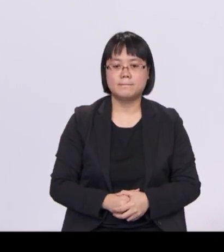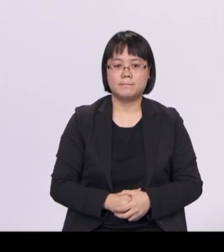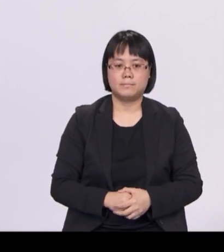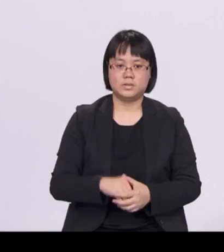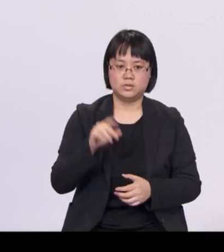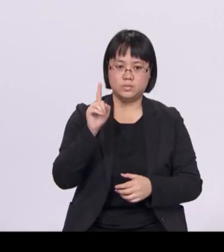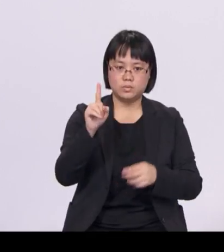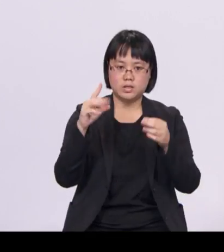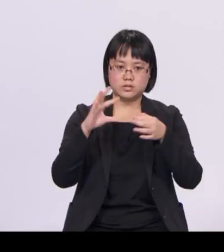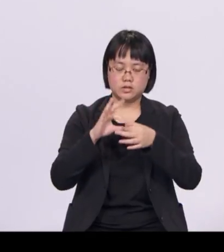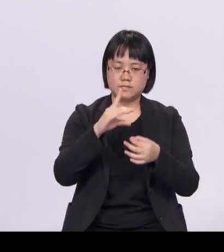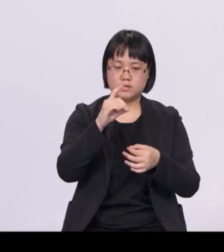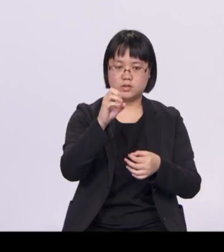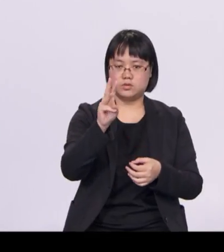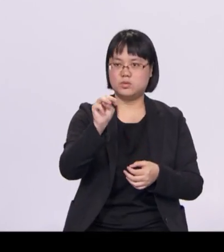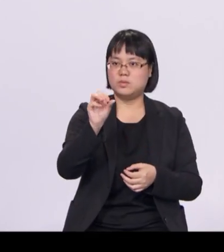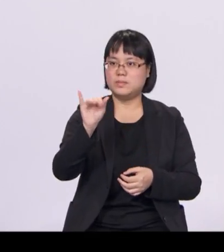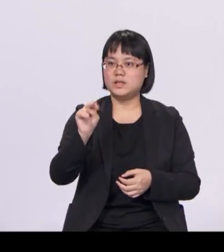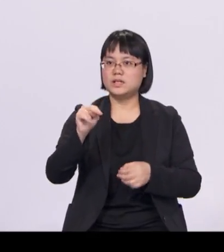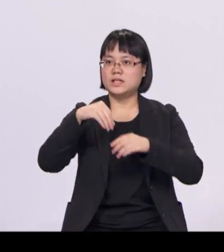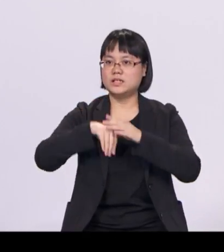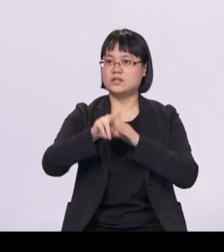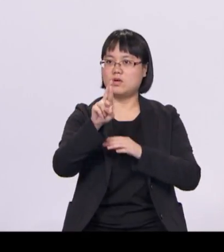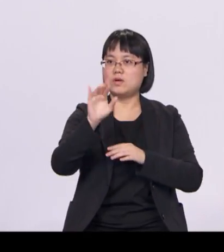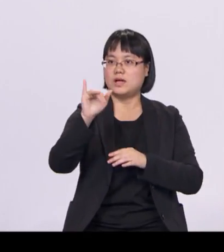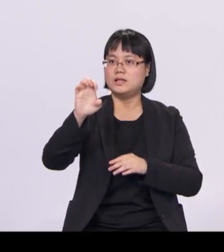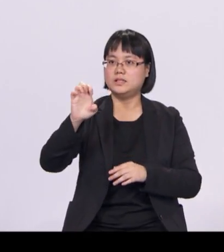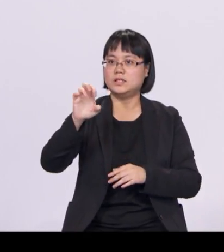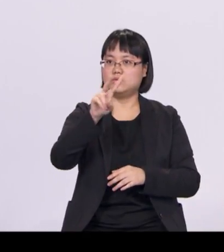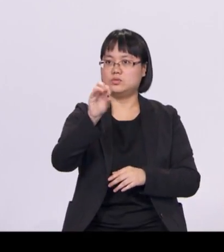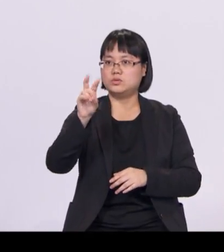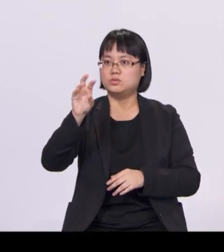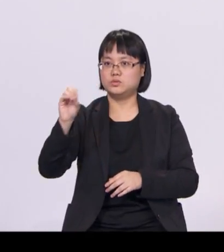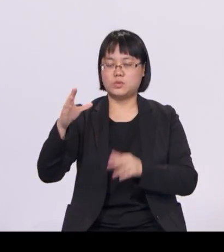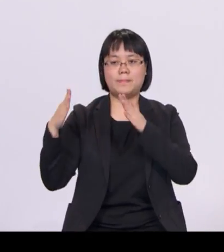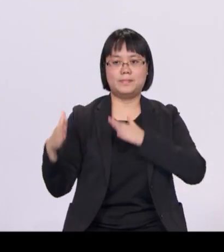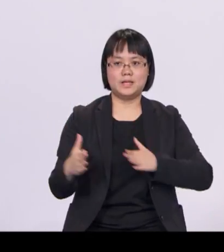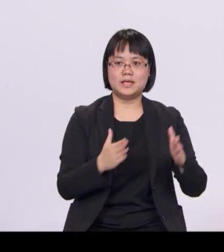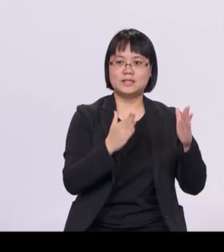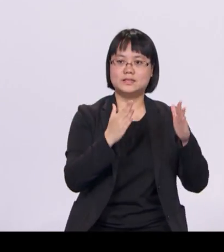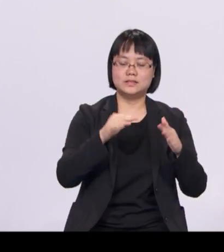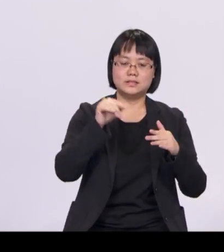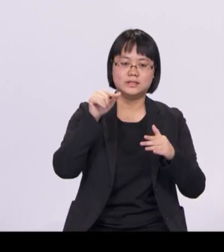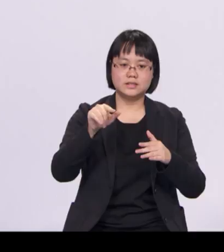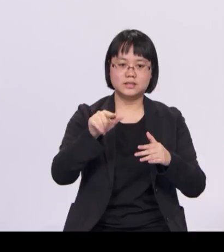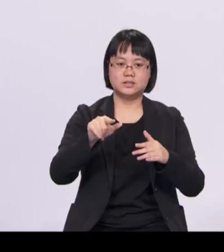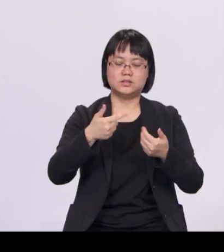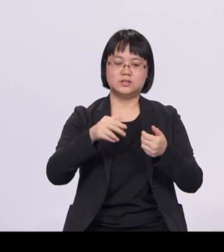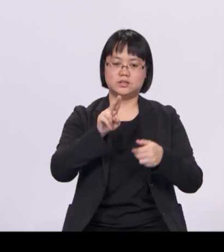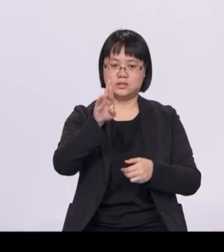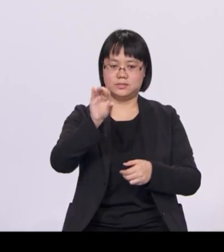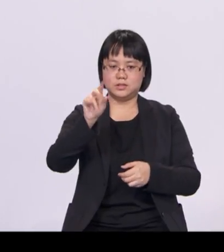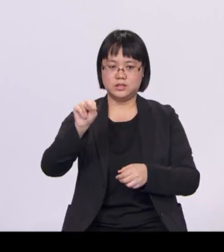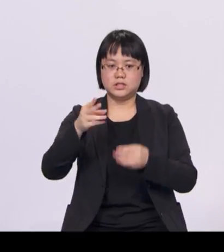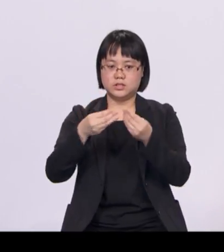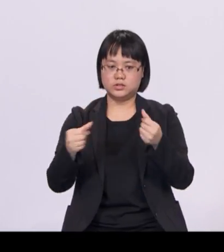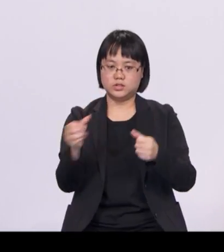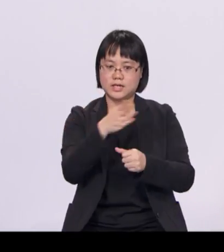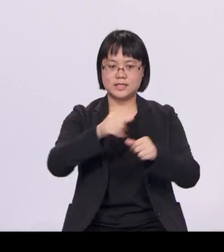Research, Innovation and Enterprise or RIE 2020 plan is urban solutions and sustainability. Last year,